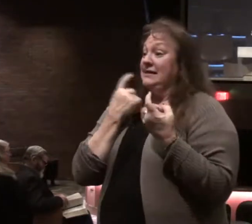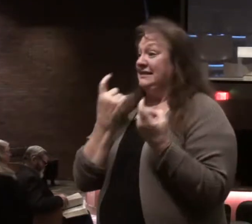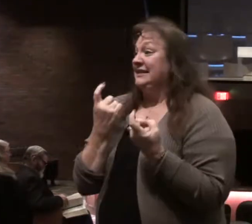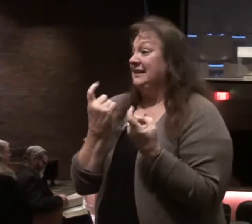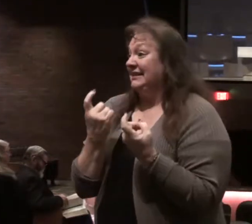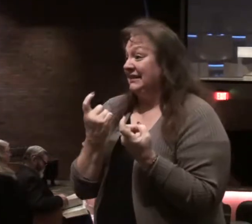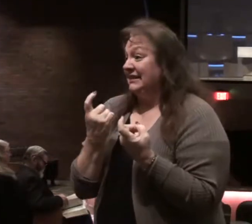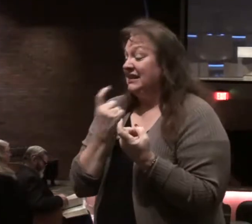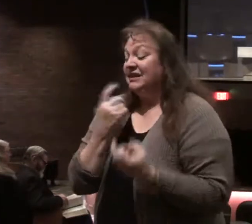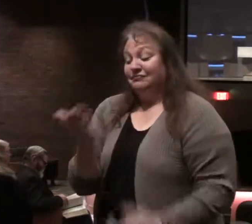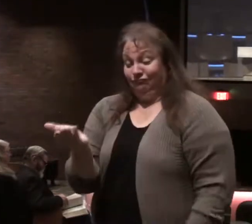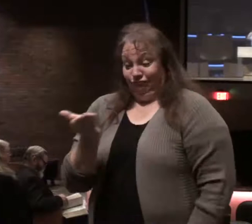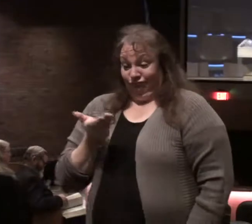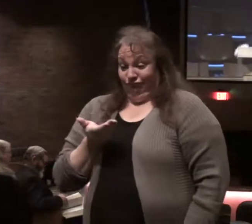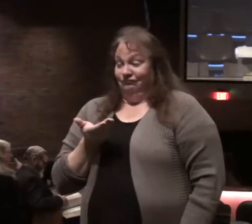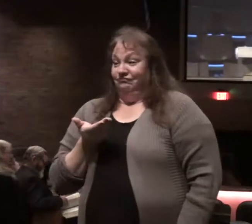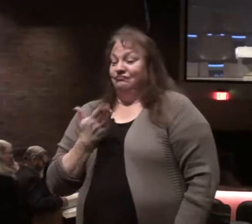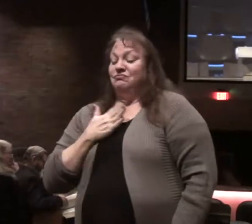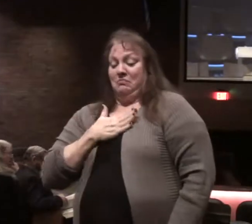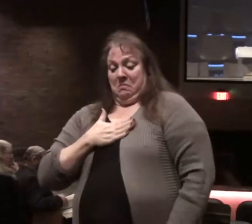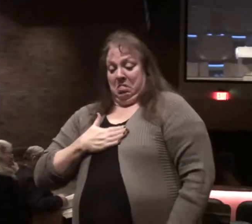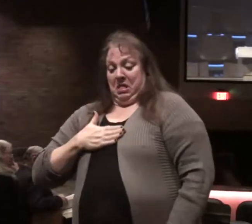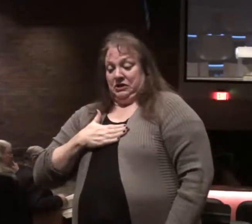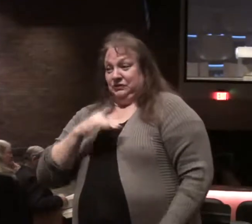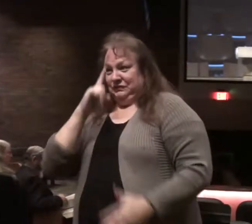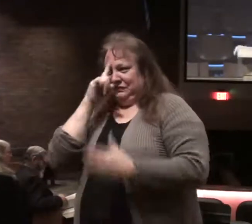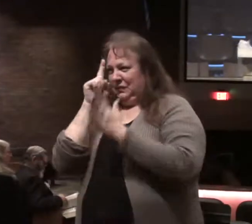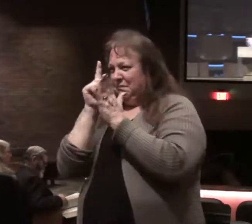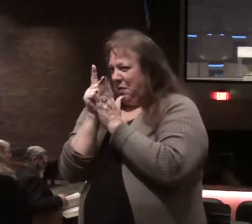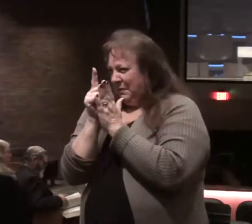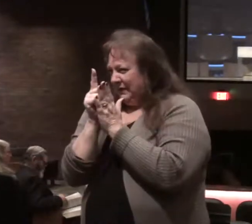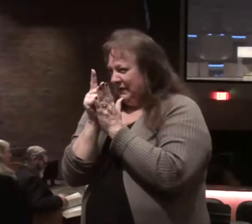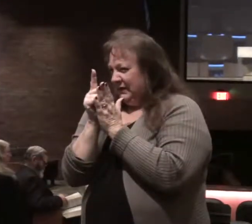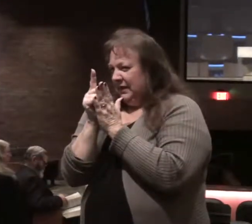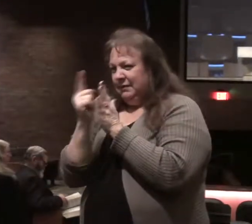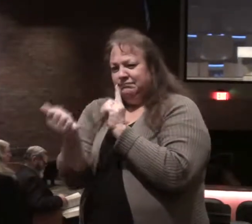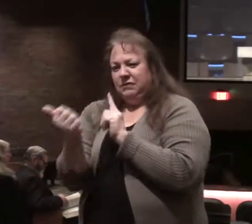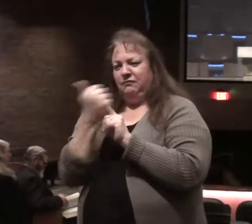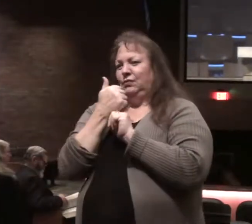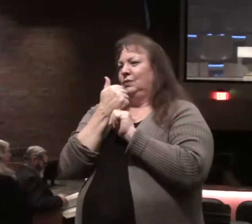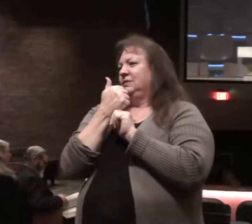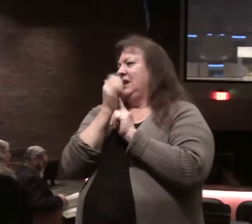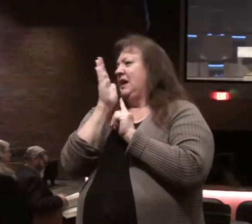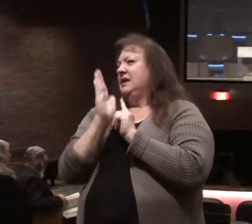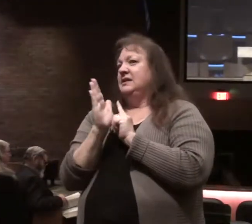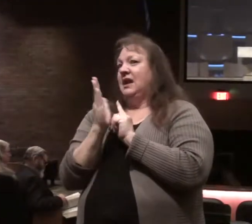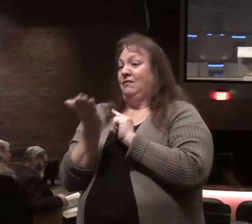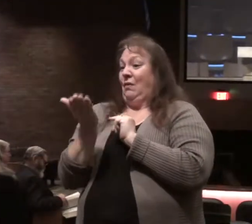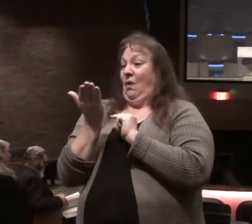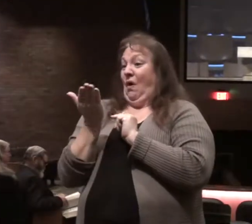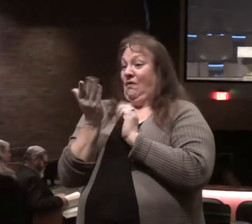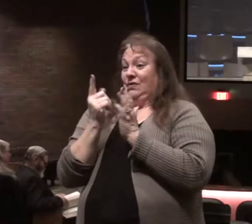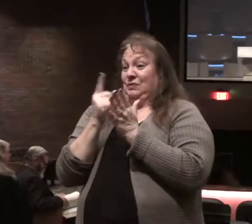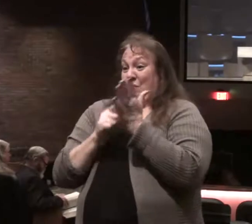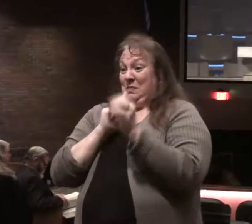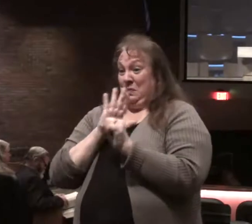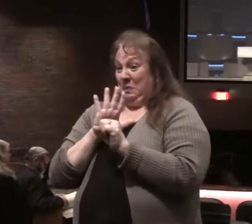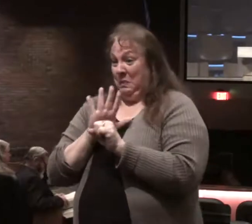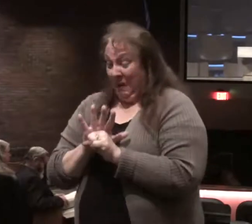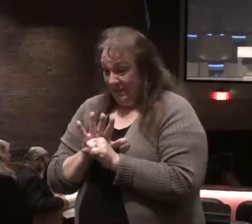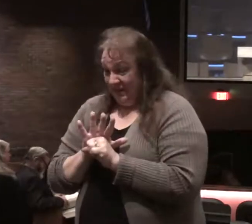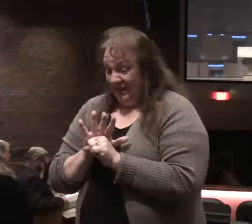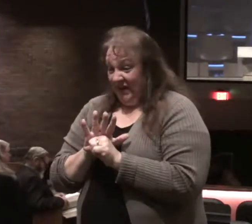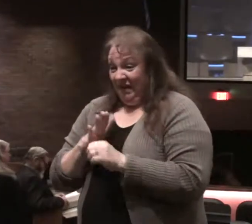Sin does offer pleasure for a moment, but it's always deceiving. It never offers what it promises, and the